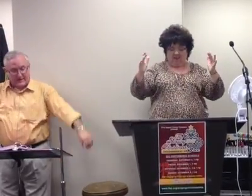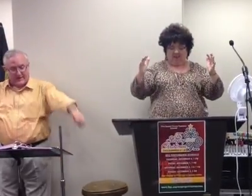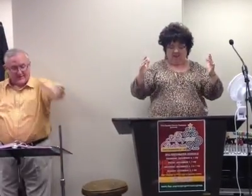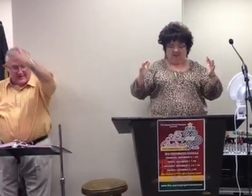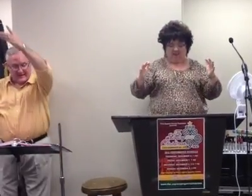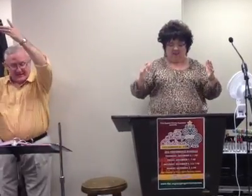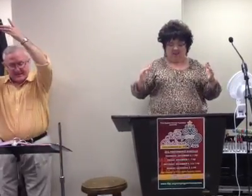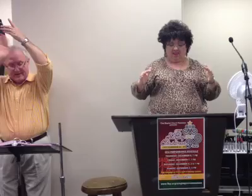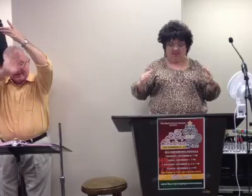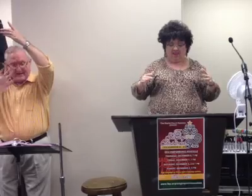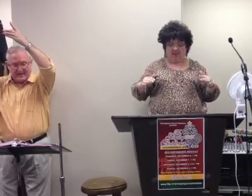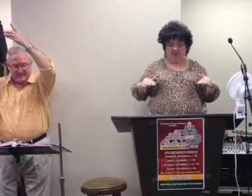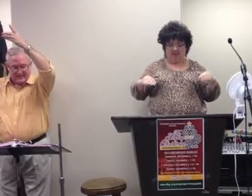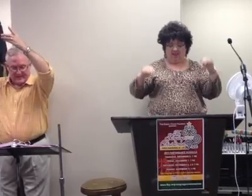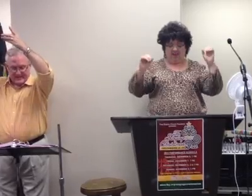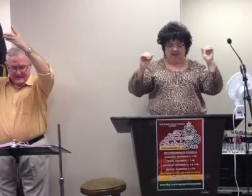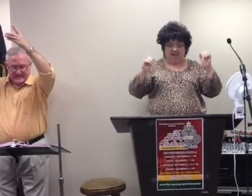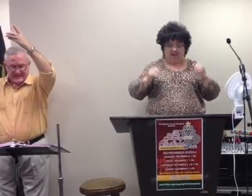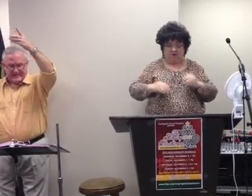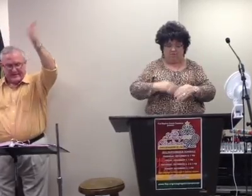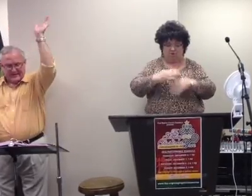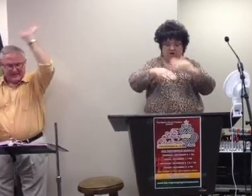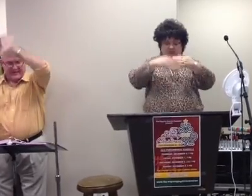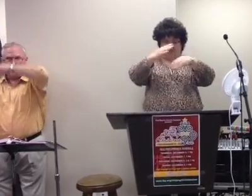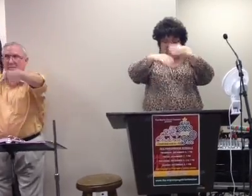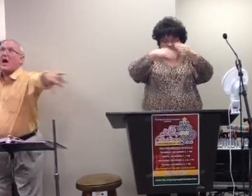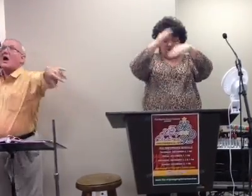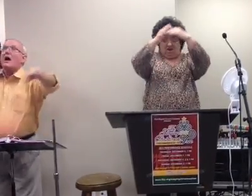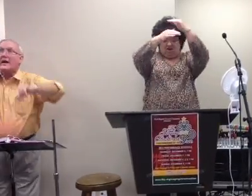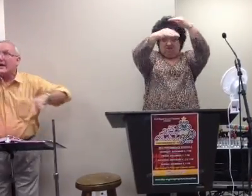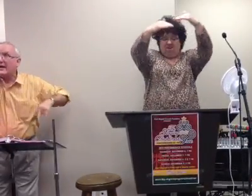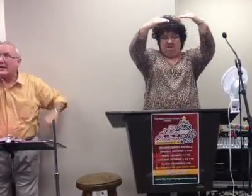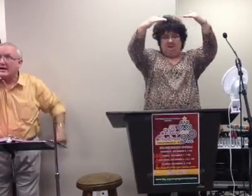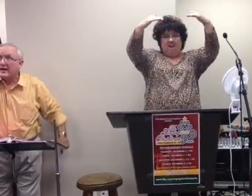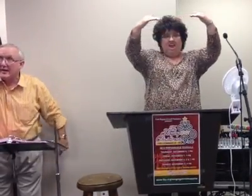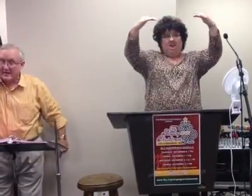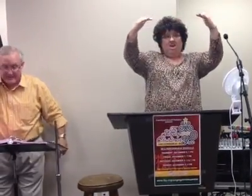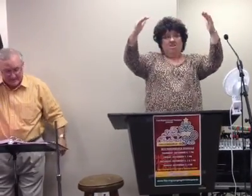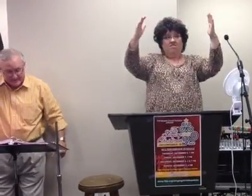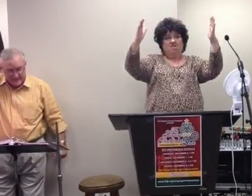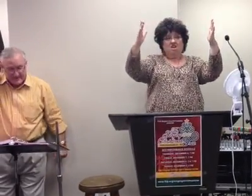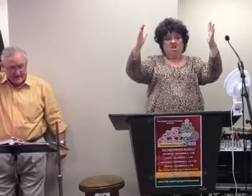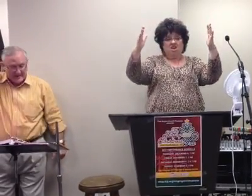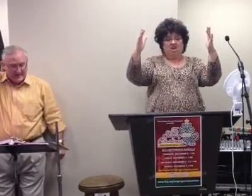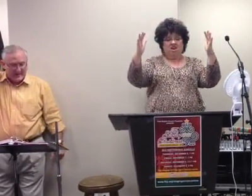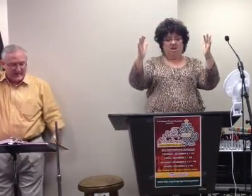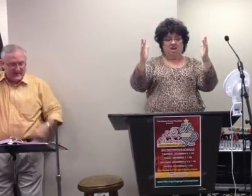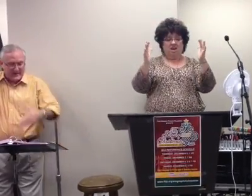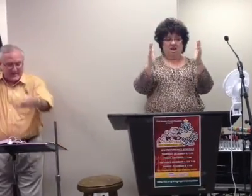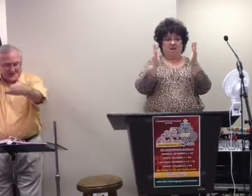of heaven.